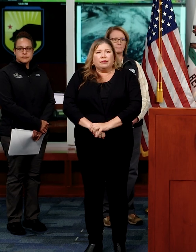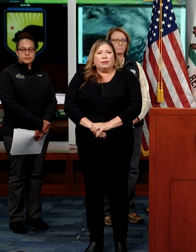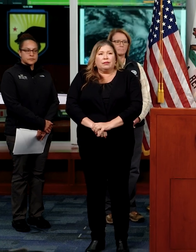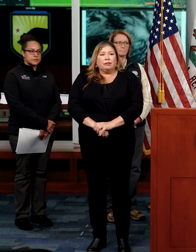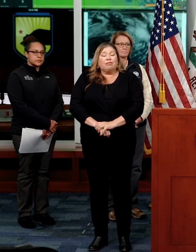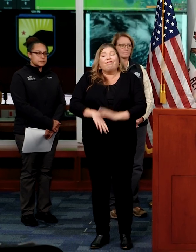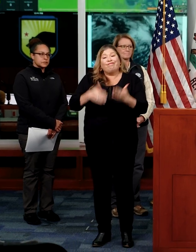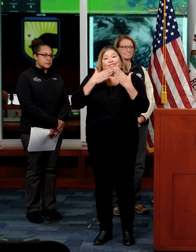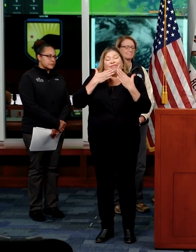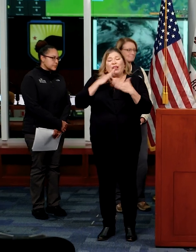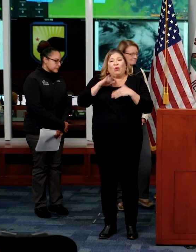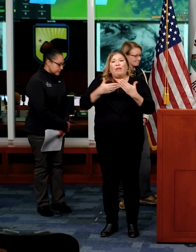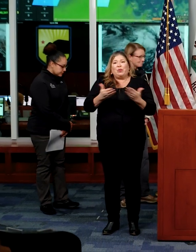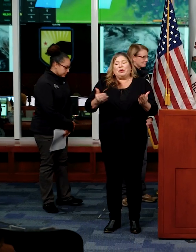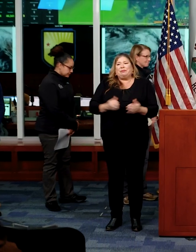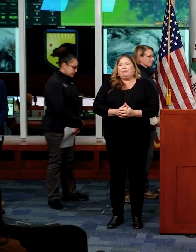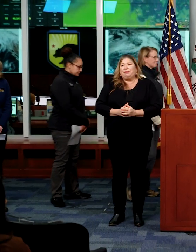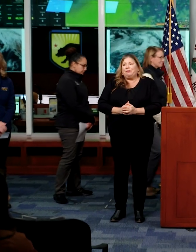Thank you. you another one?